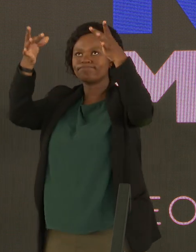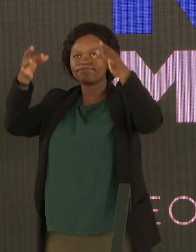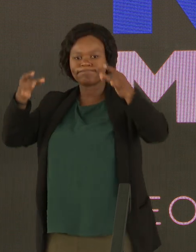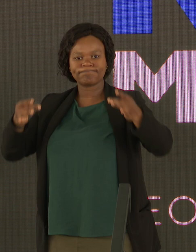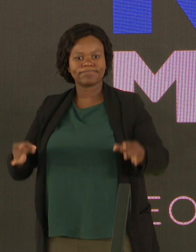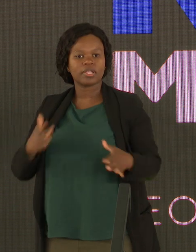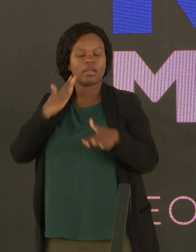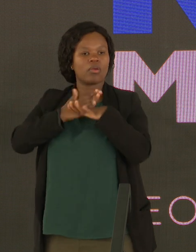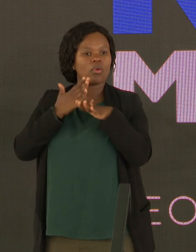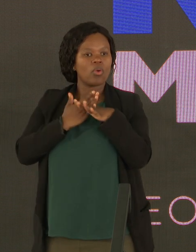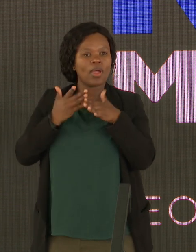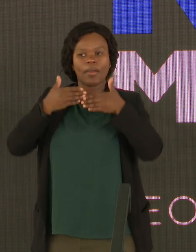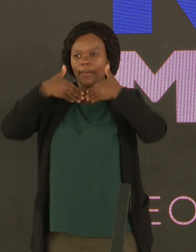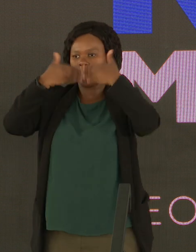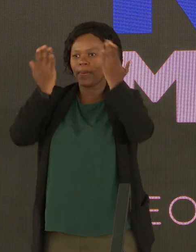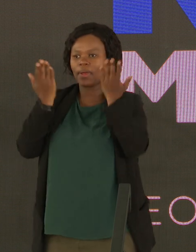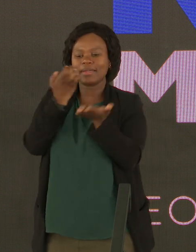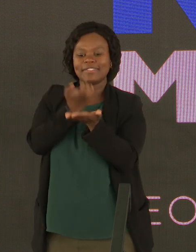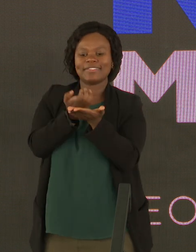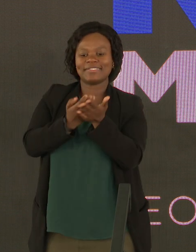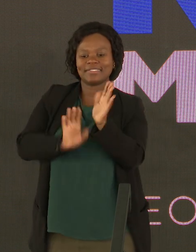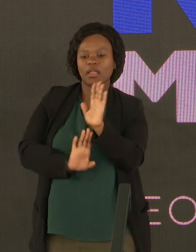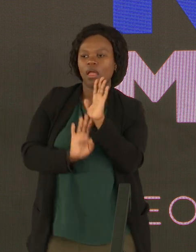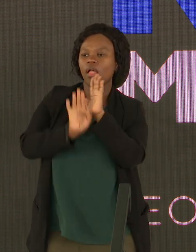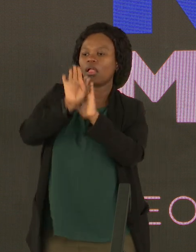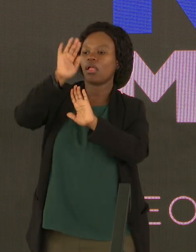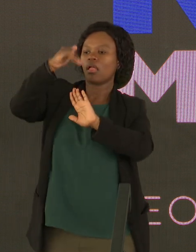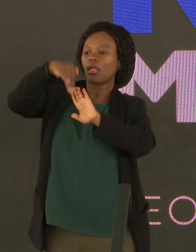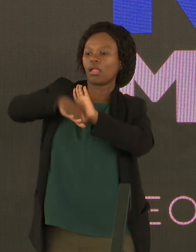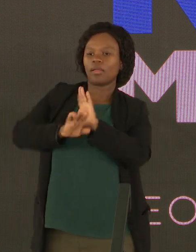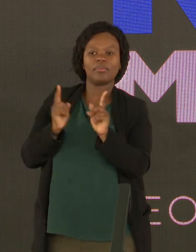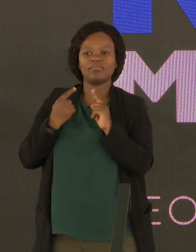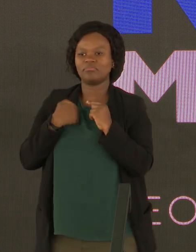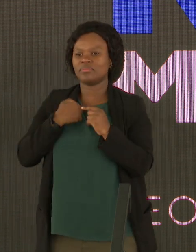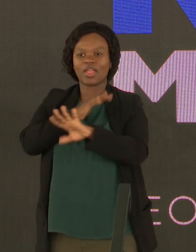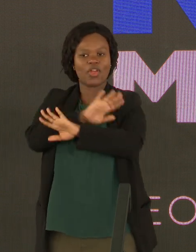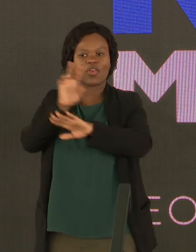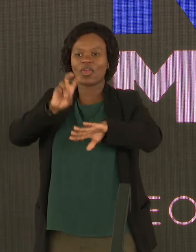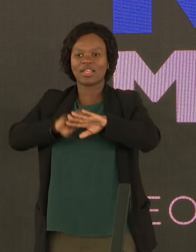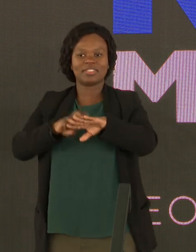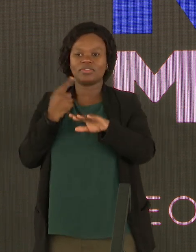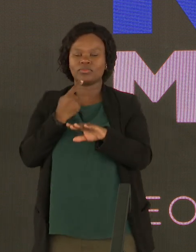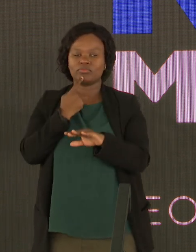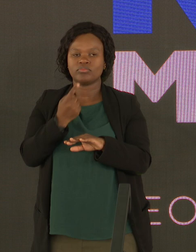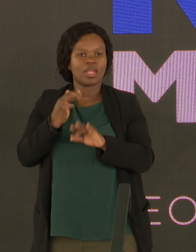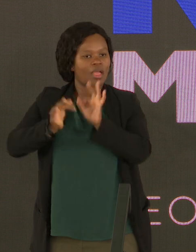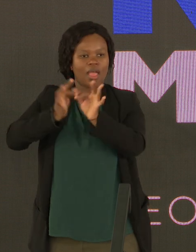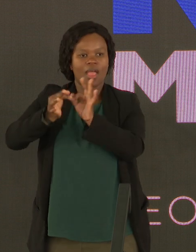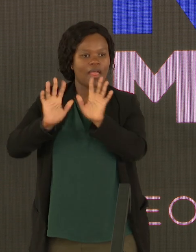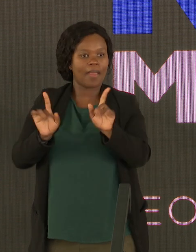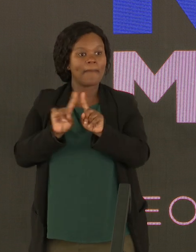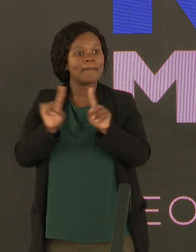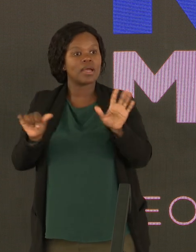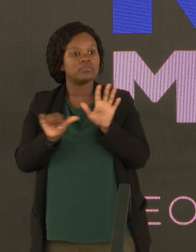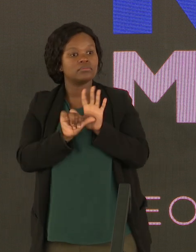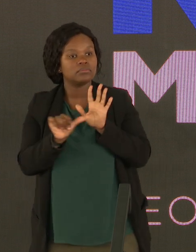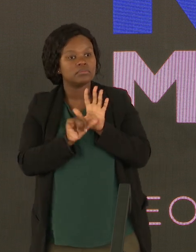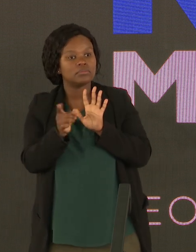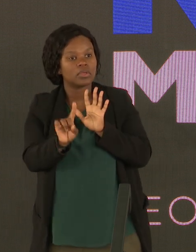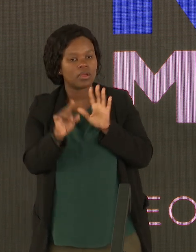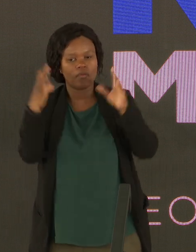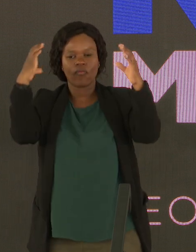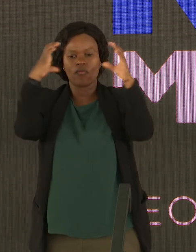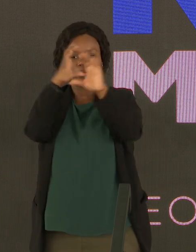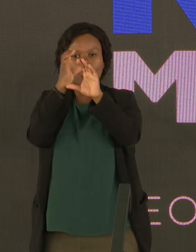unemployment and economic growth. So I don't need to do that. But I think my focal point today is to focus